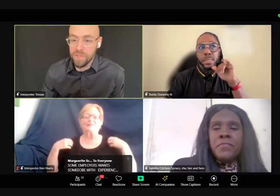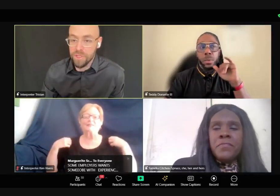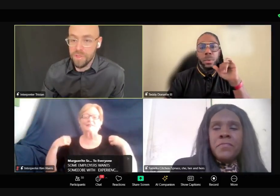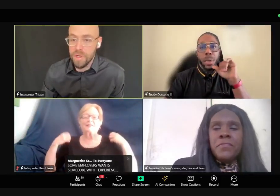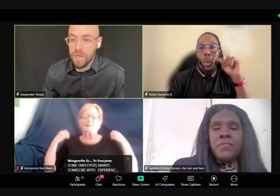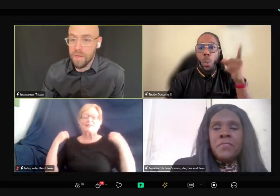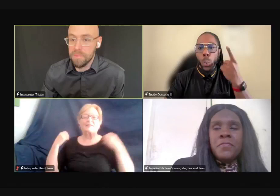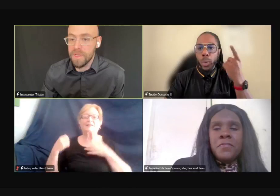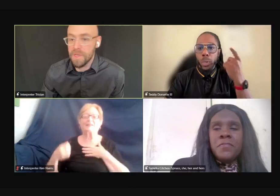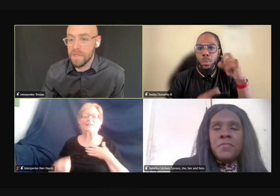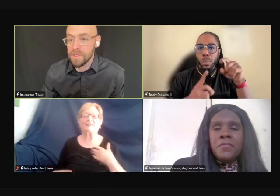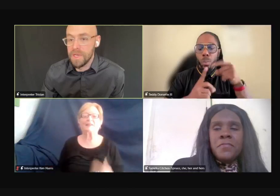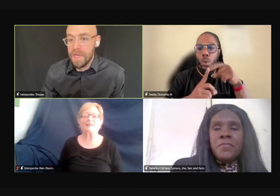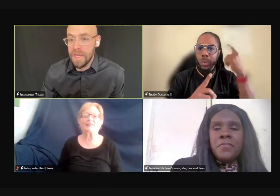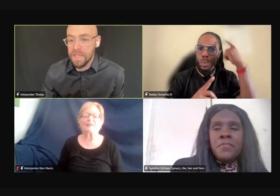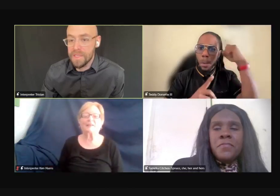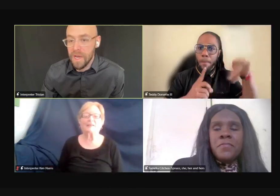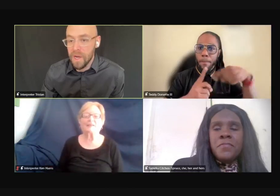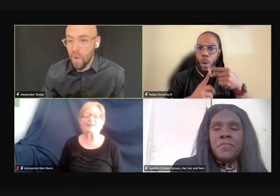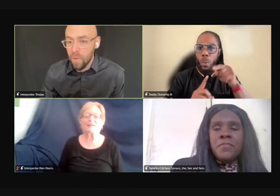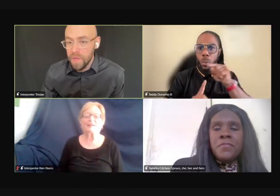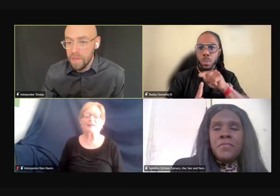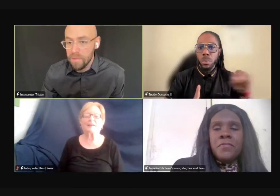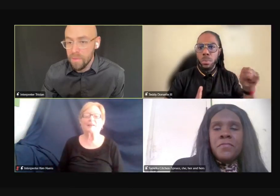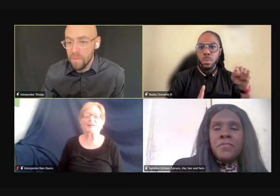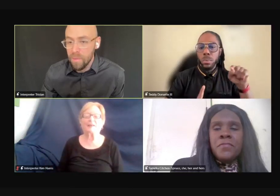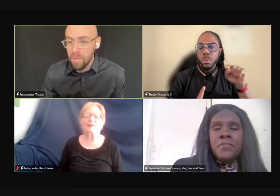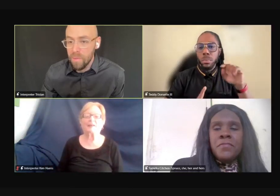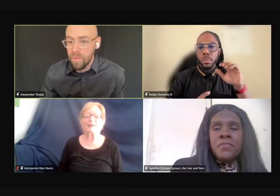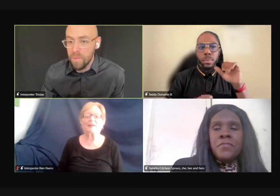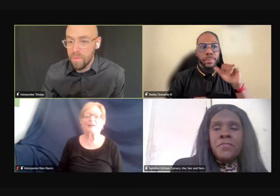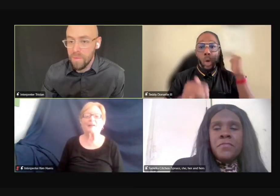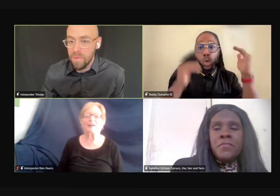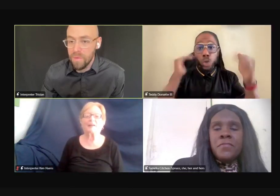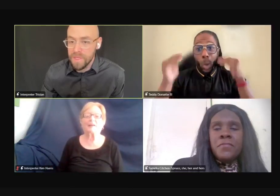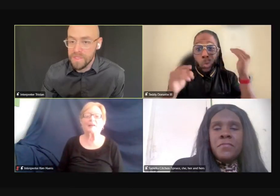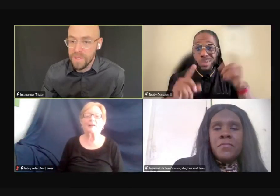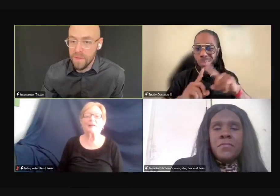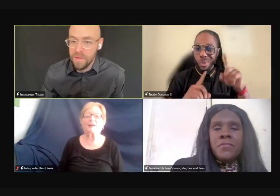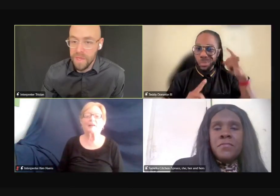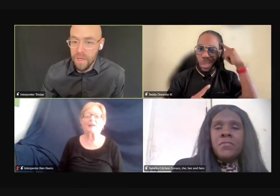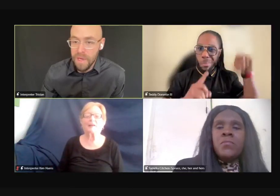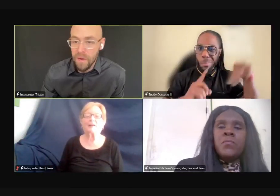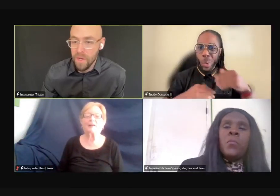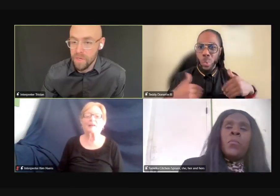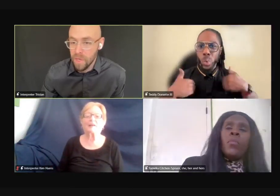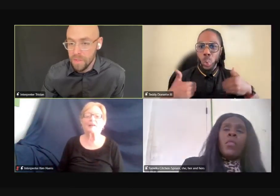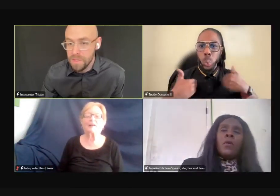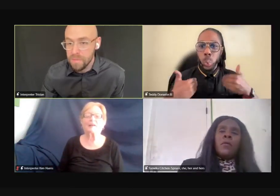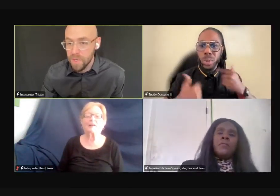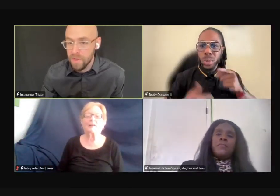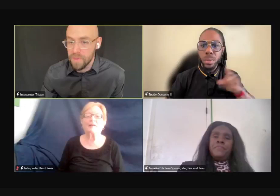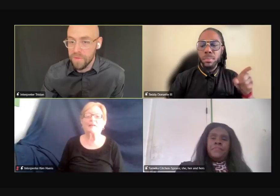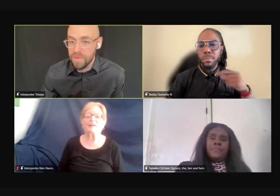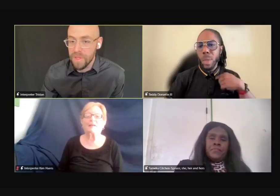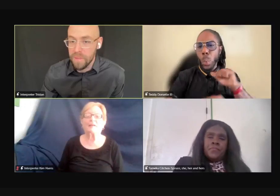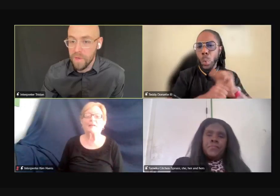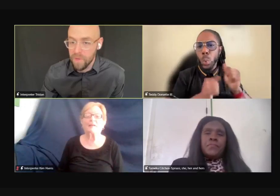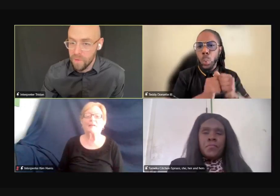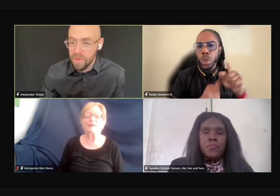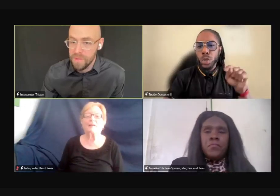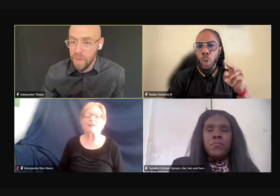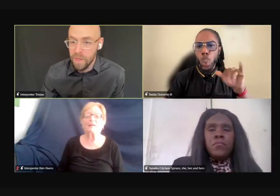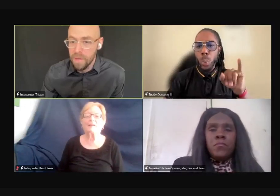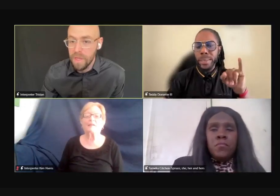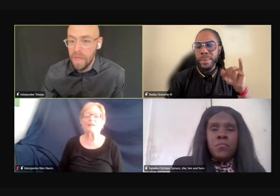comment for sure, because it's not only necessarily thinking about adults, but you do have to